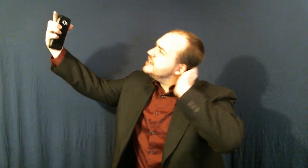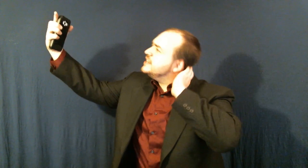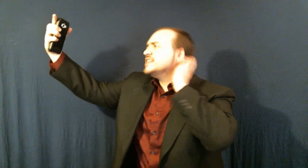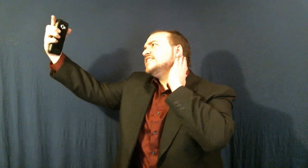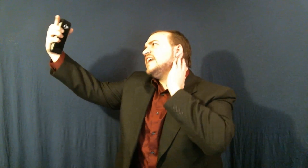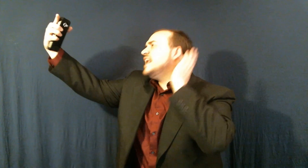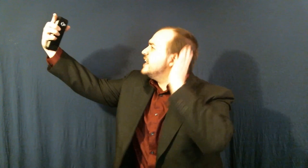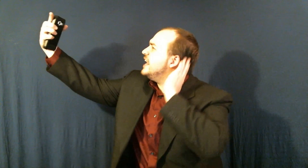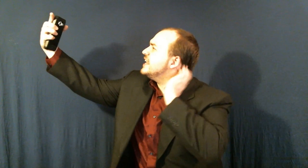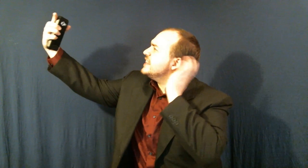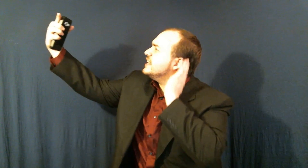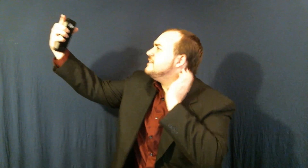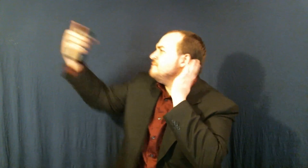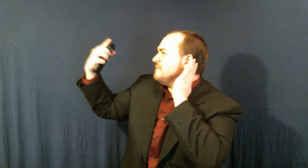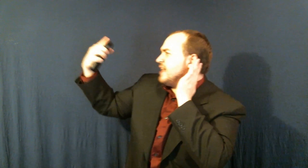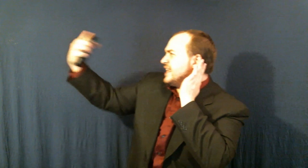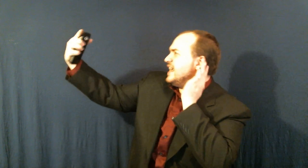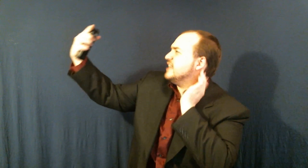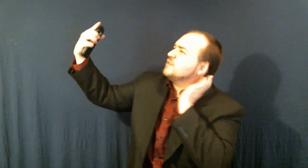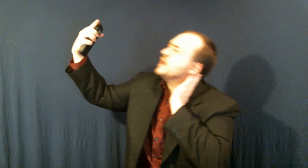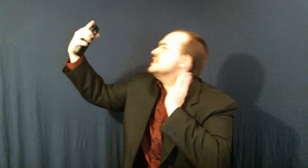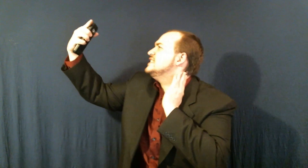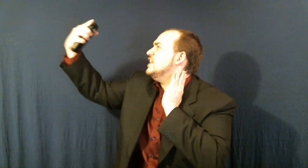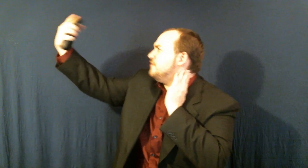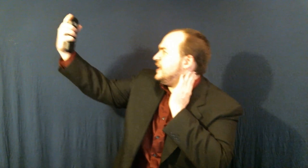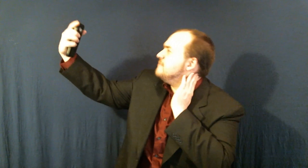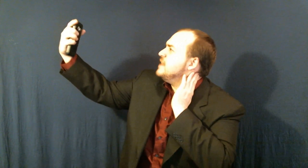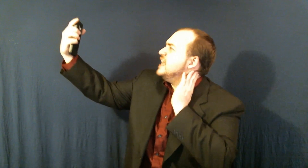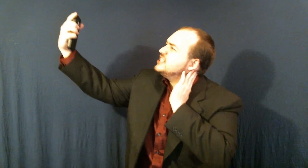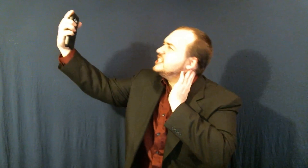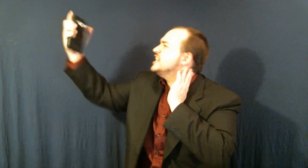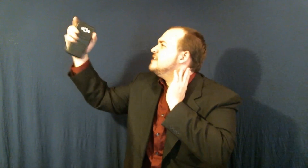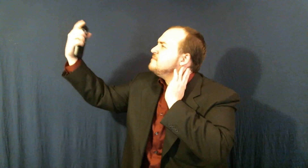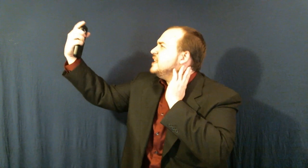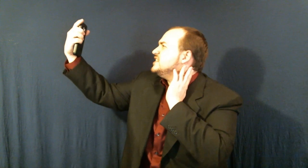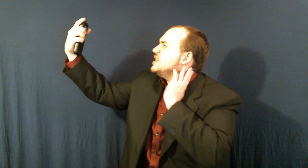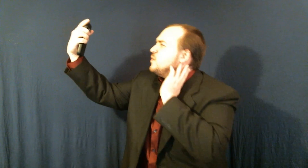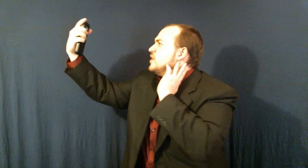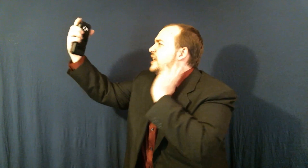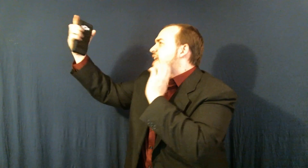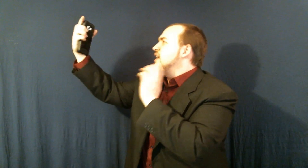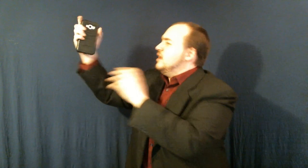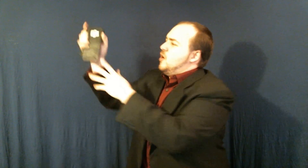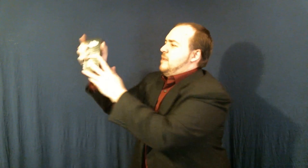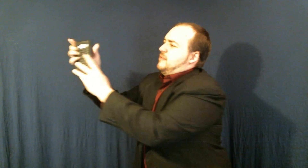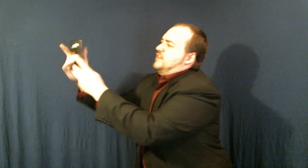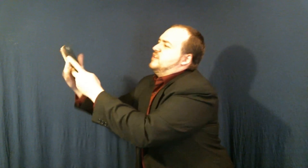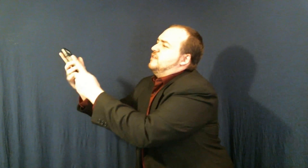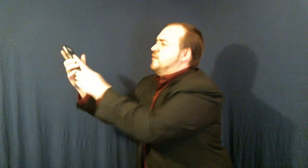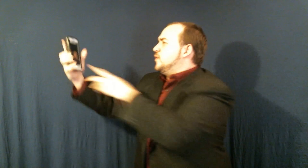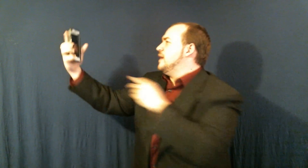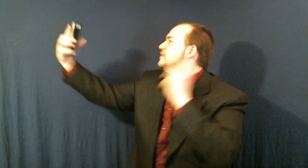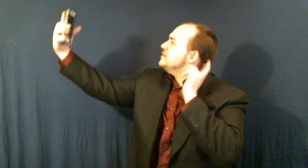I just gotta I can't get the I can't get the right selfie It's just it's just not working Oh, maybe if I turn the phone around